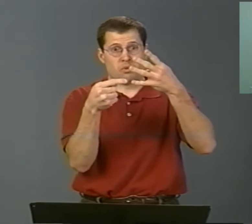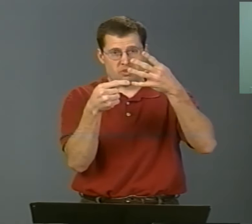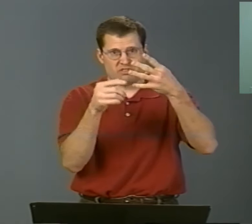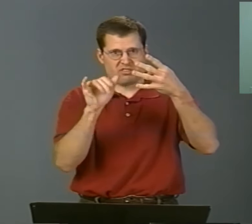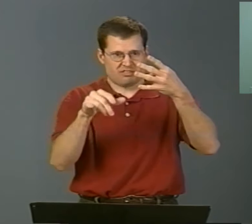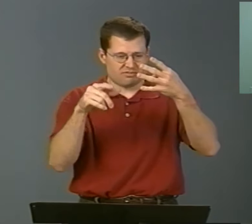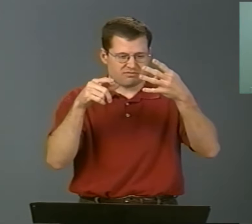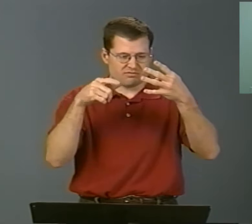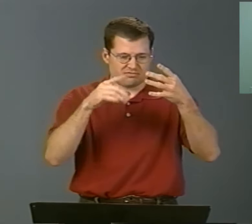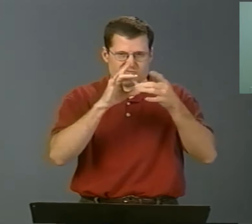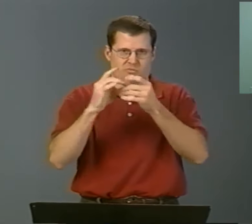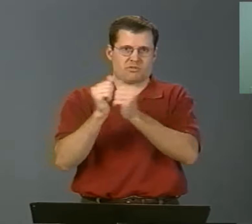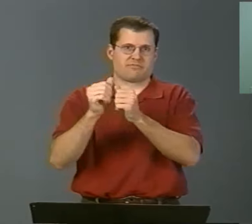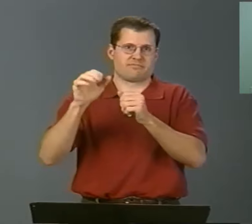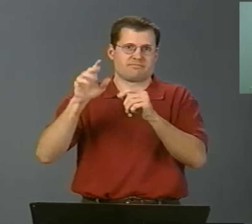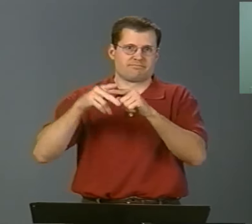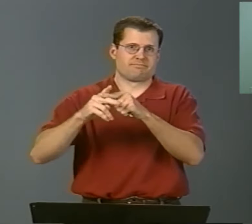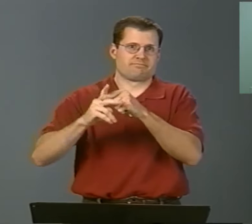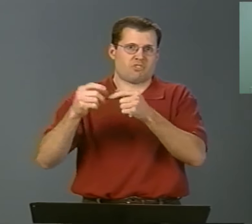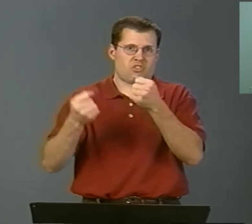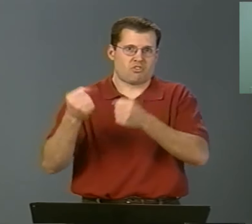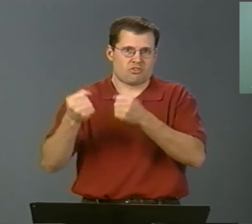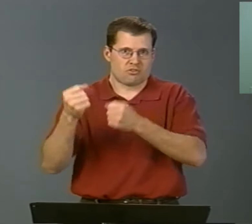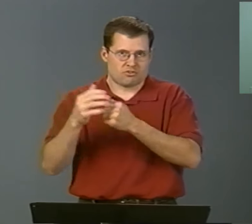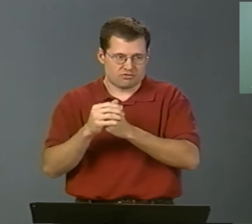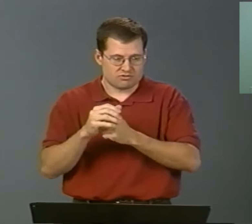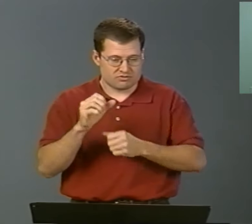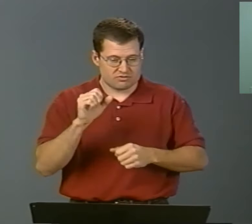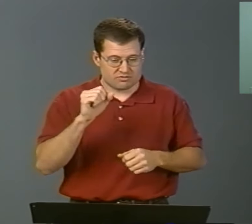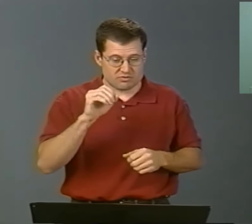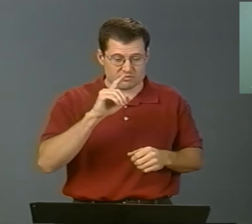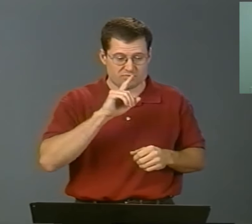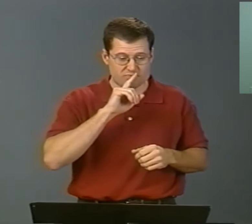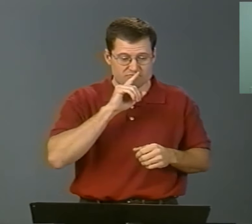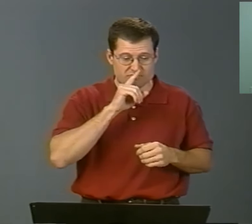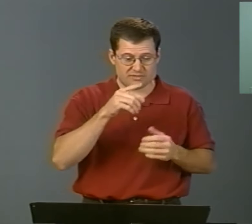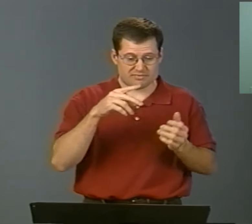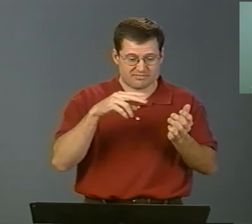about businesses and especially finding mechanics.